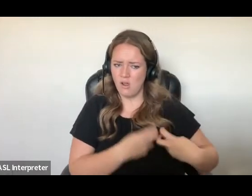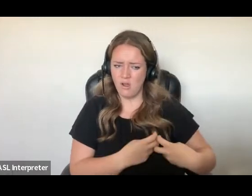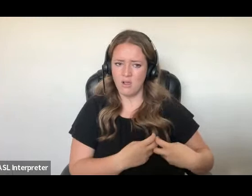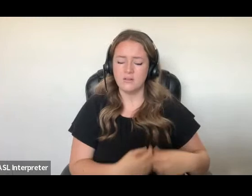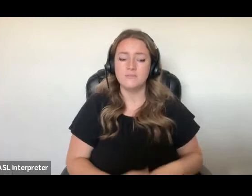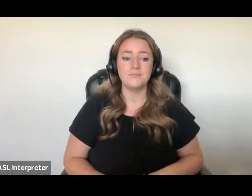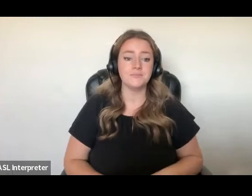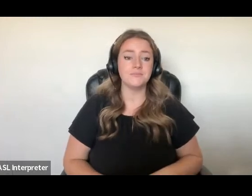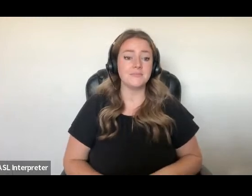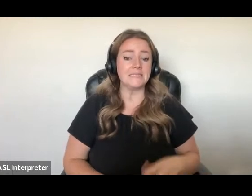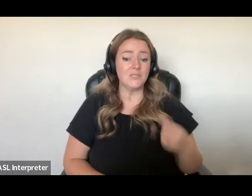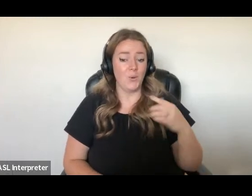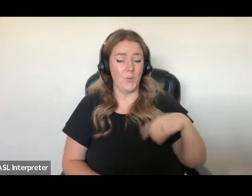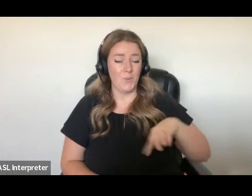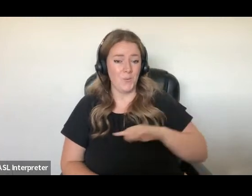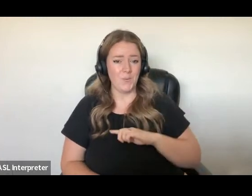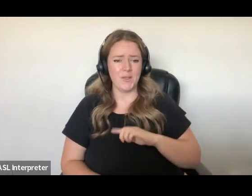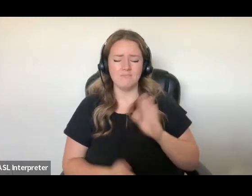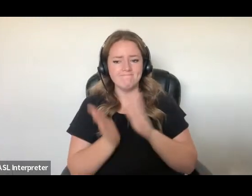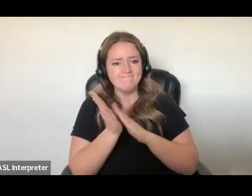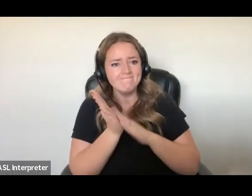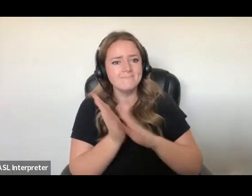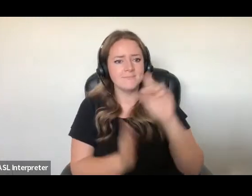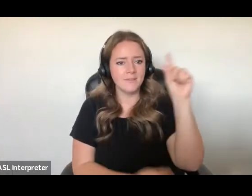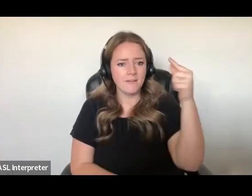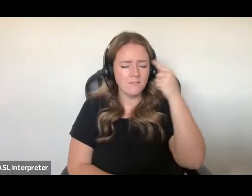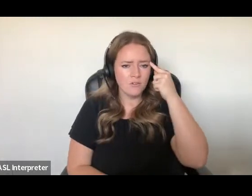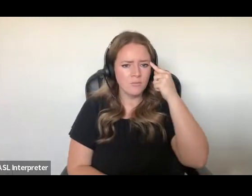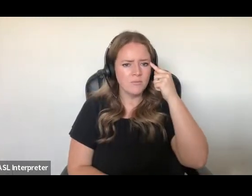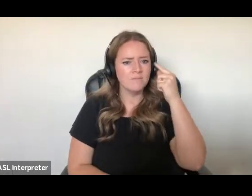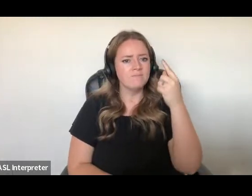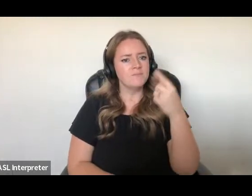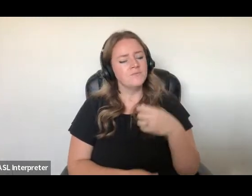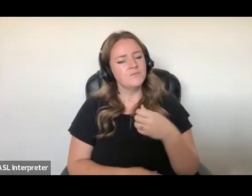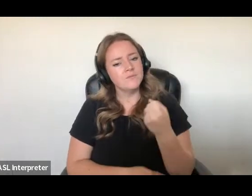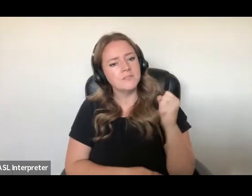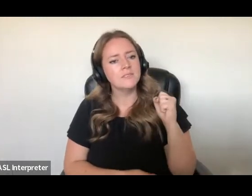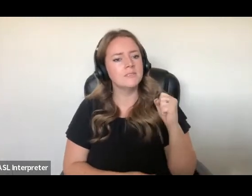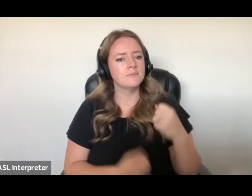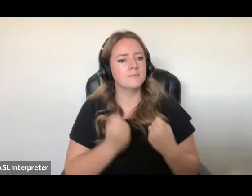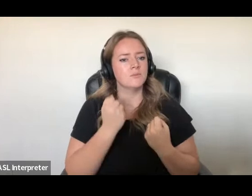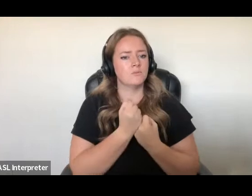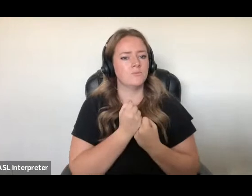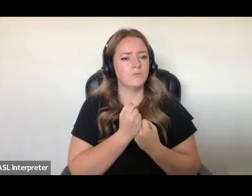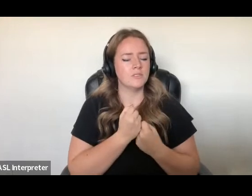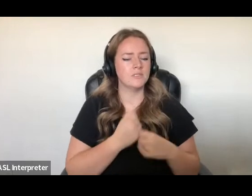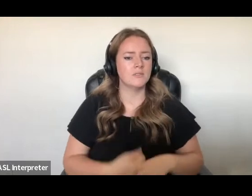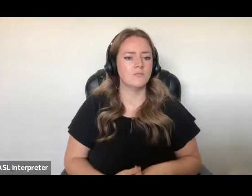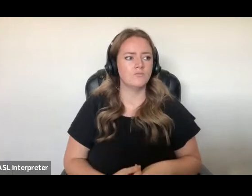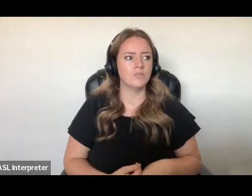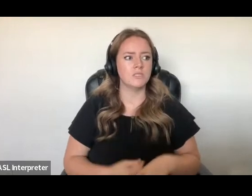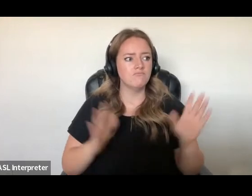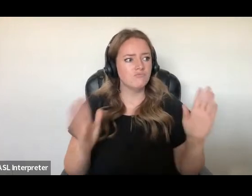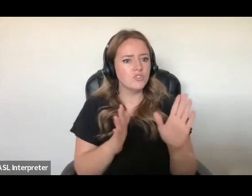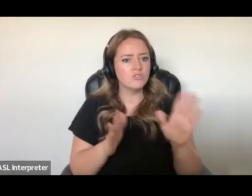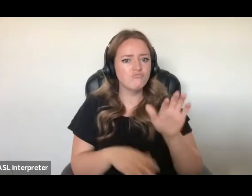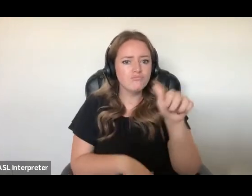International commends the government of BC for taking a stand against this harmful system. We urge the other provinces to follow